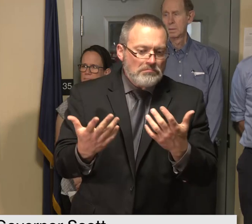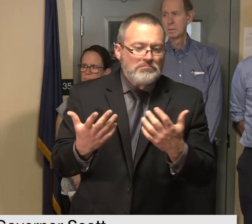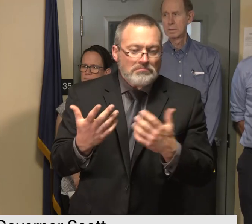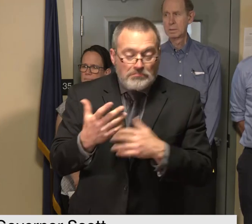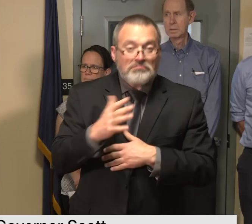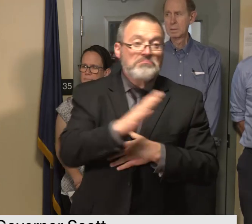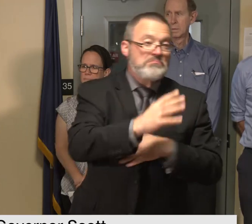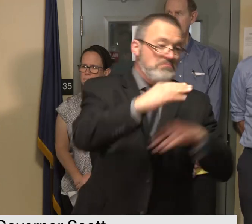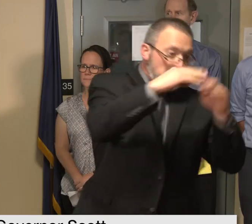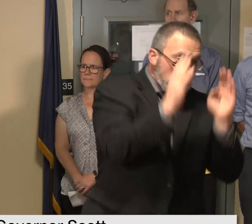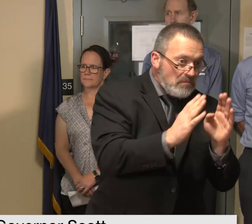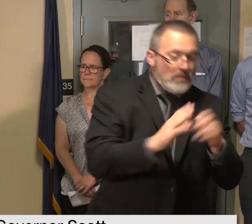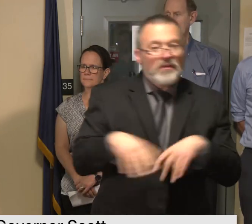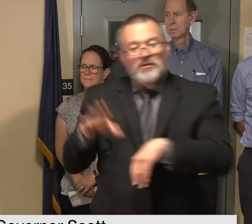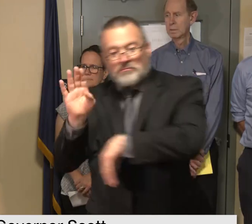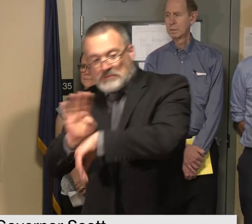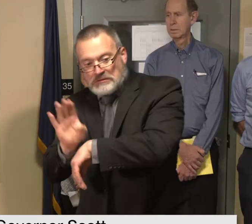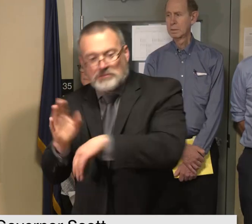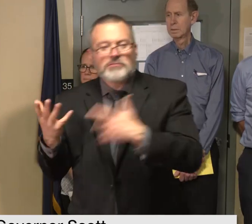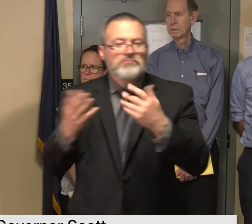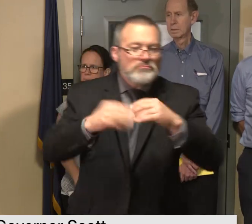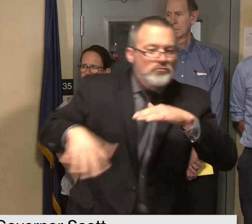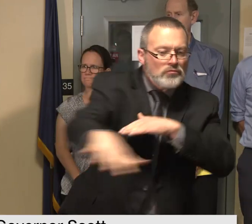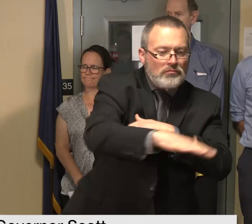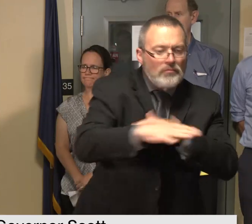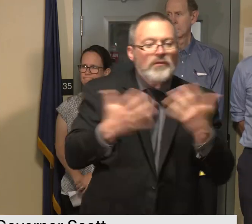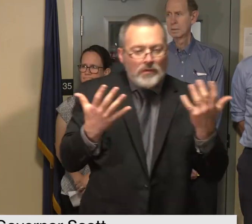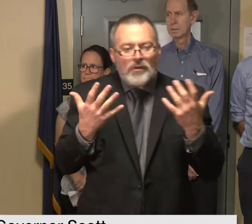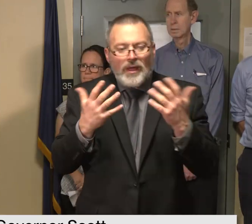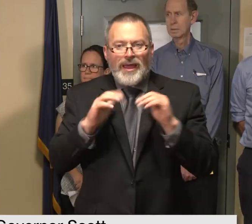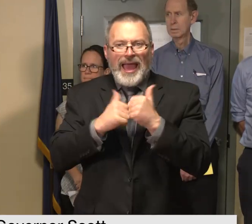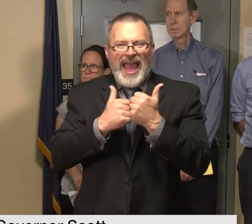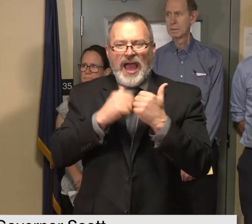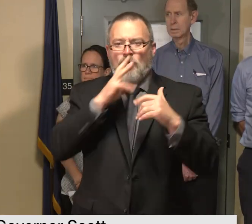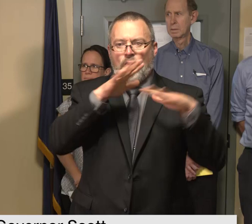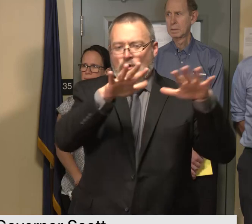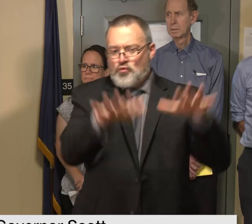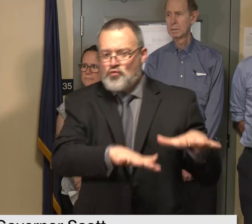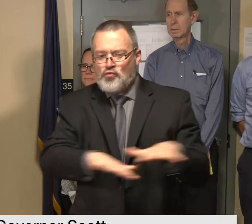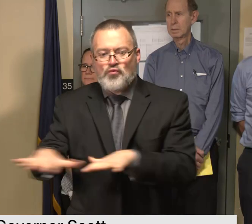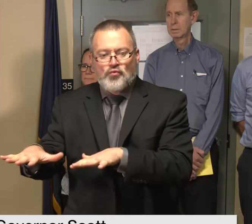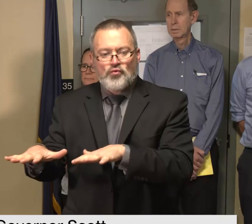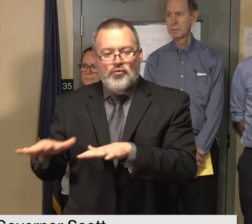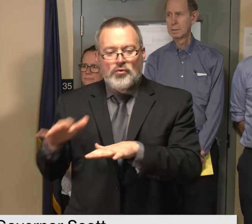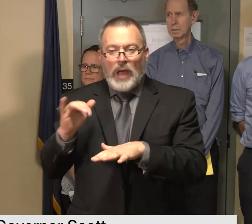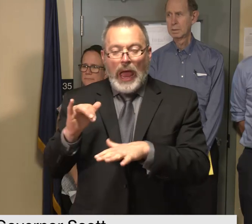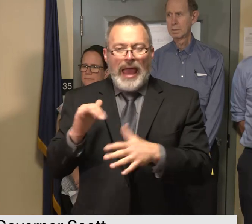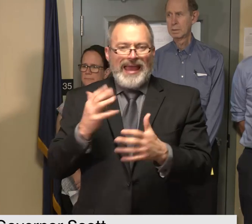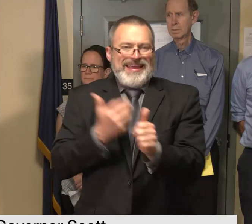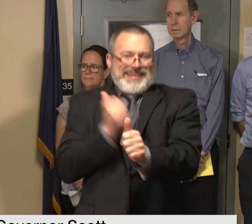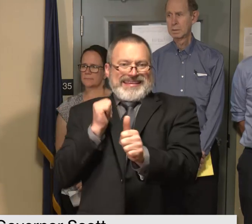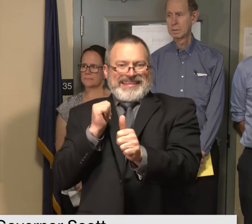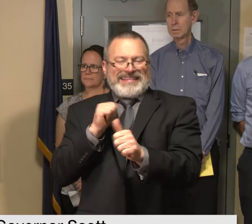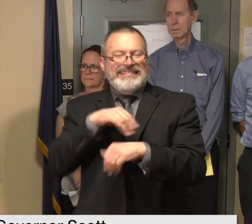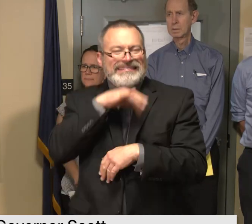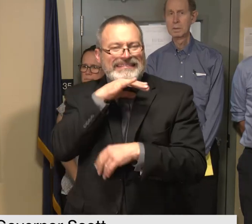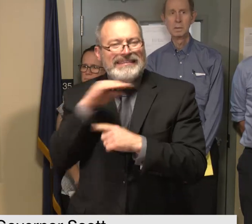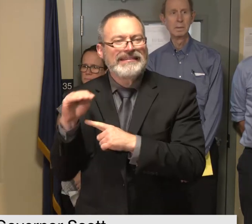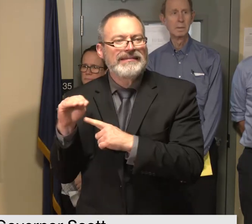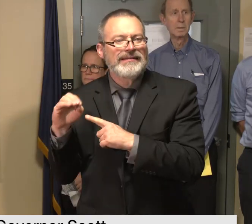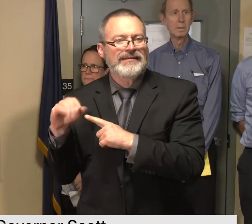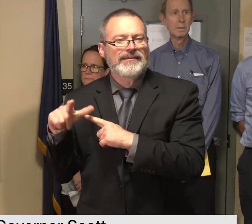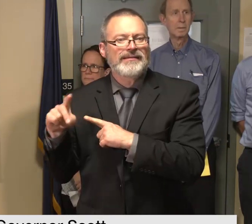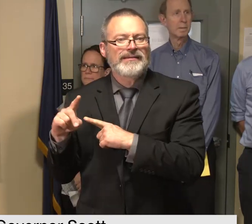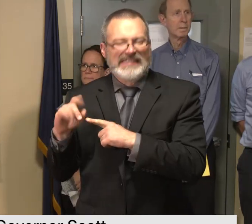property cleaned up and dried out to limit the risk of mold and further damage while many went through this last